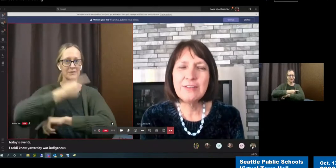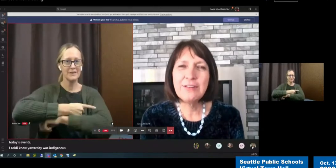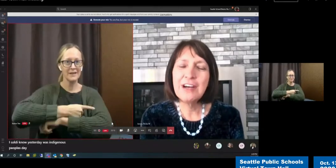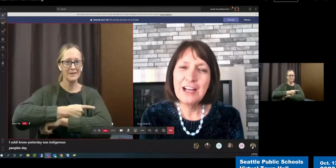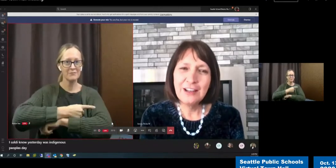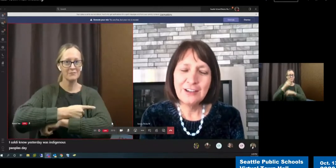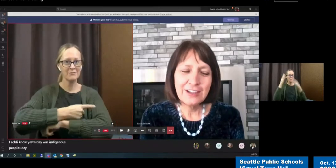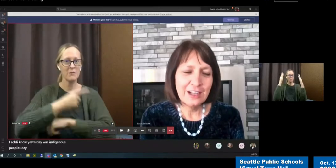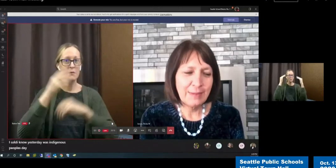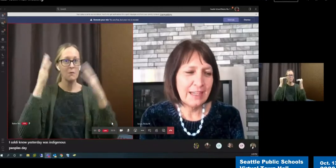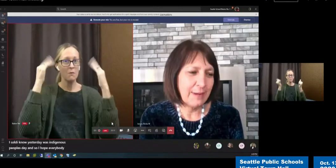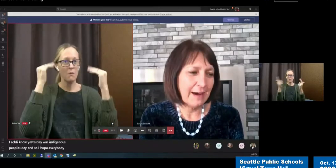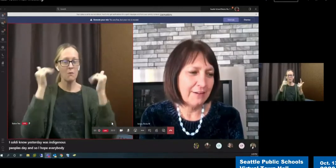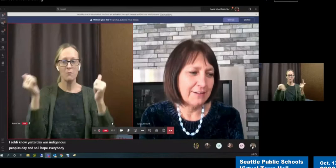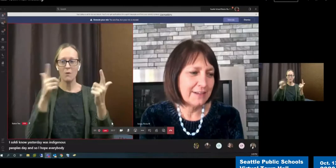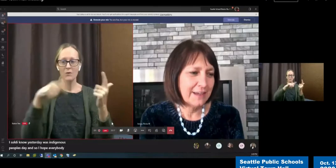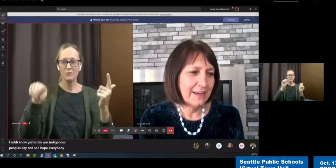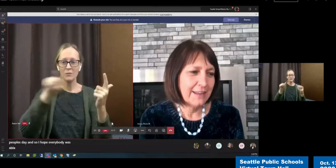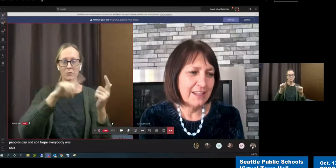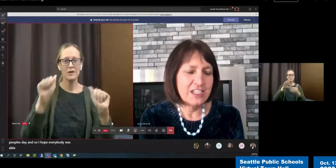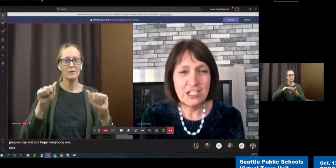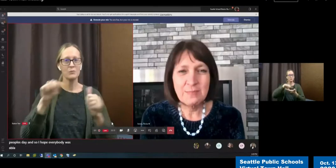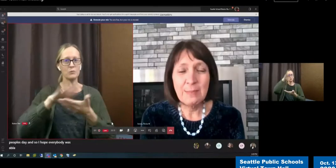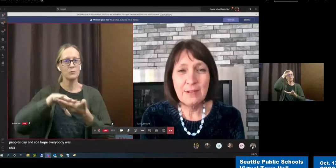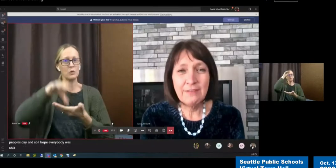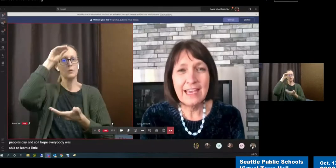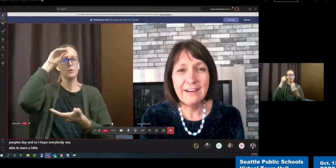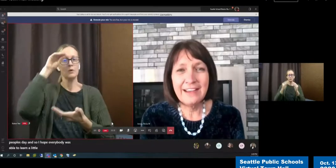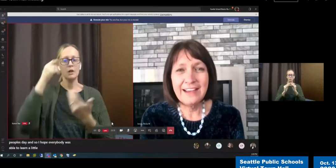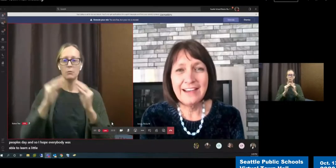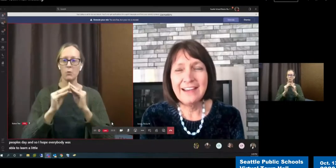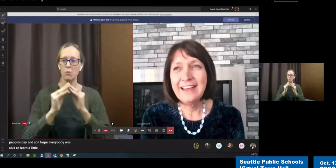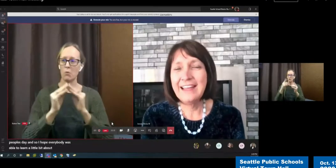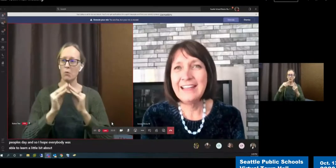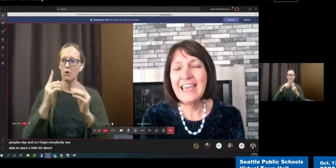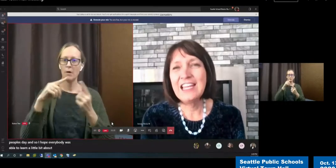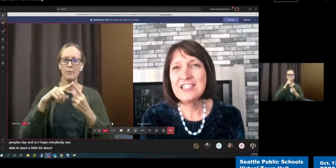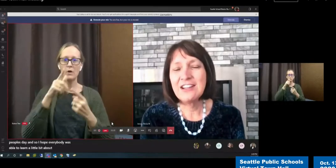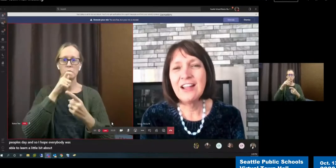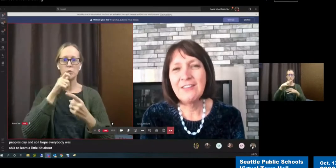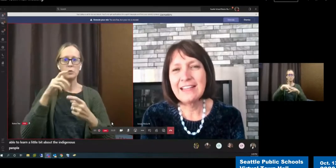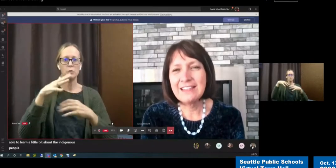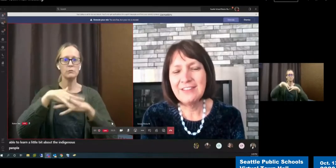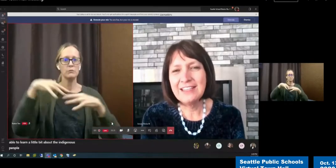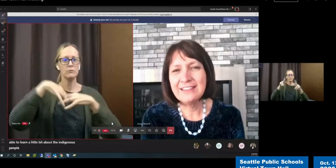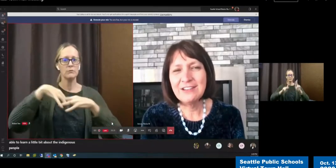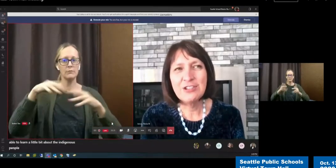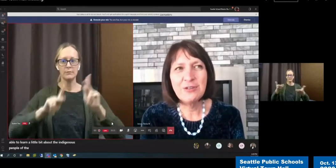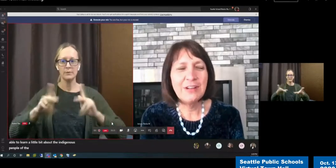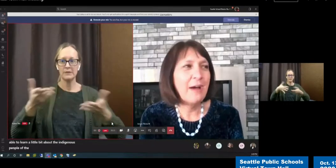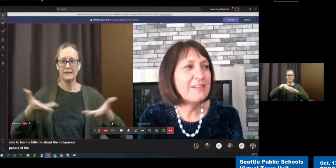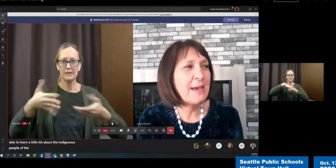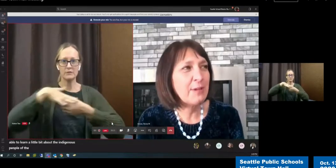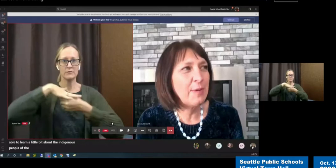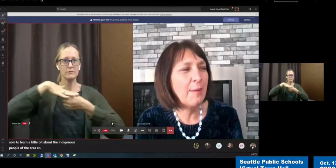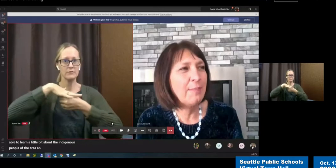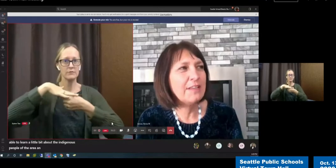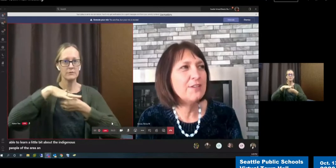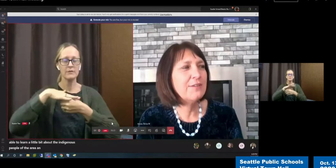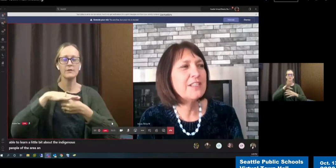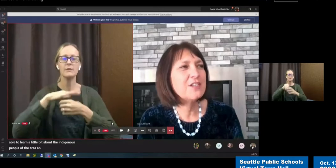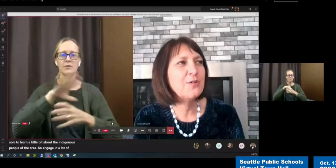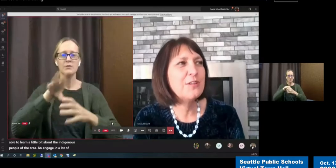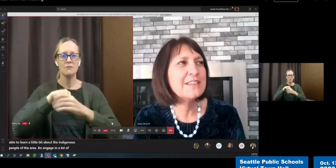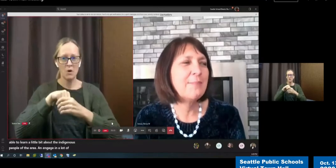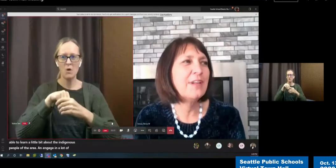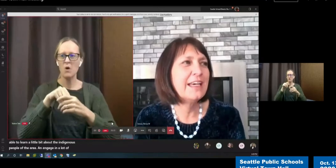to learn a little bit about the Indigenous people of the area and engage in a lot of activities during school. I was able to pop into